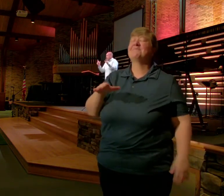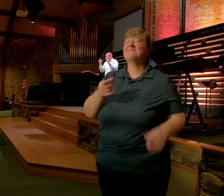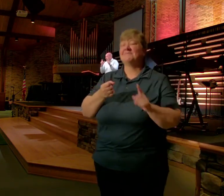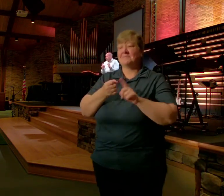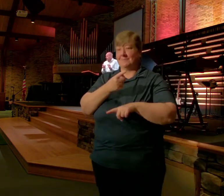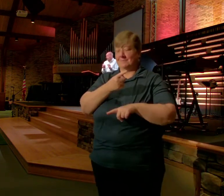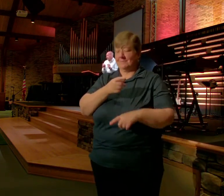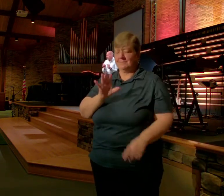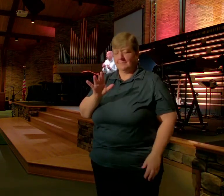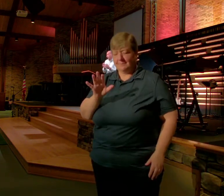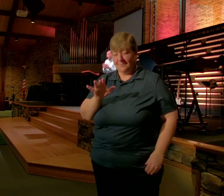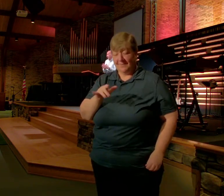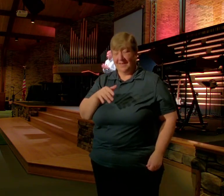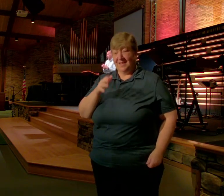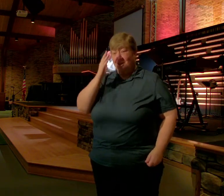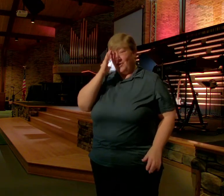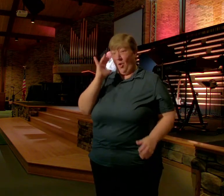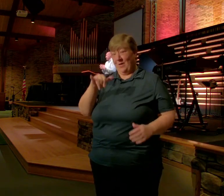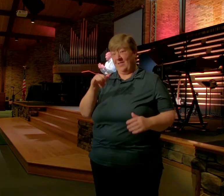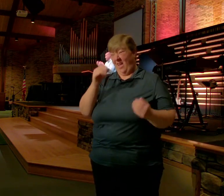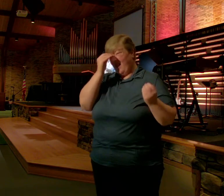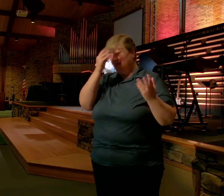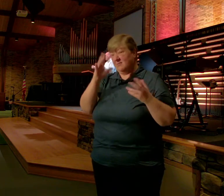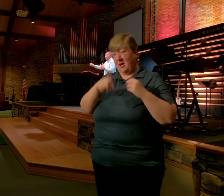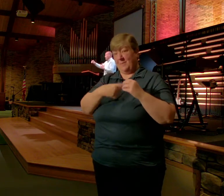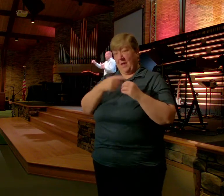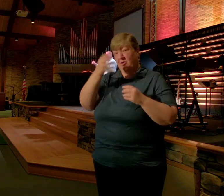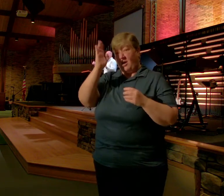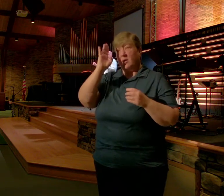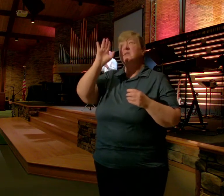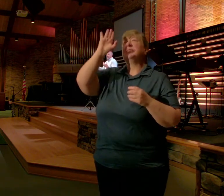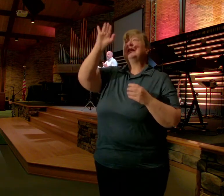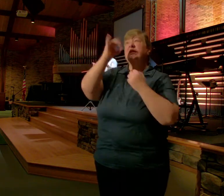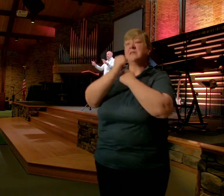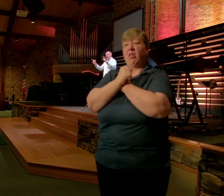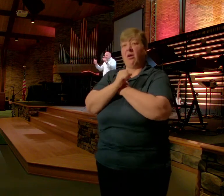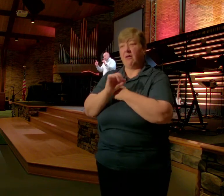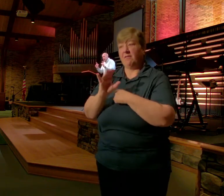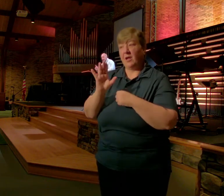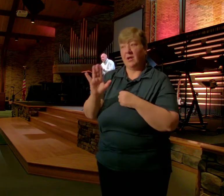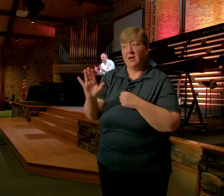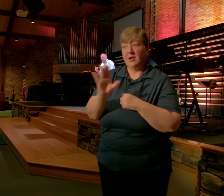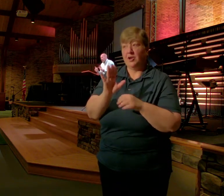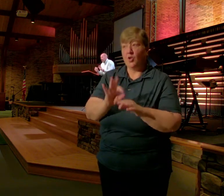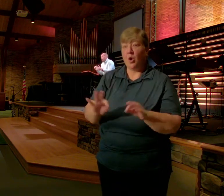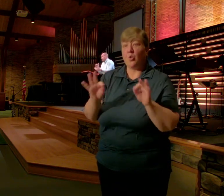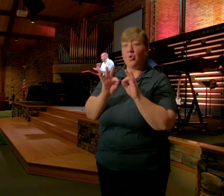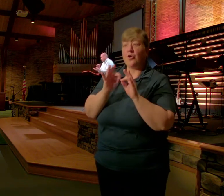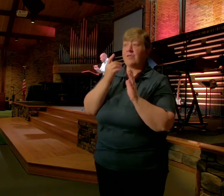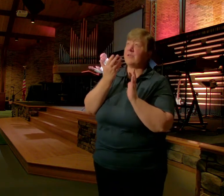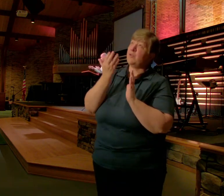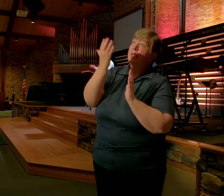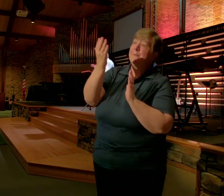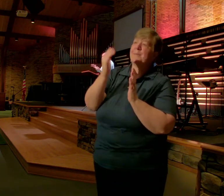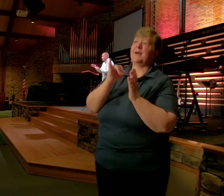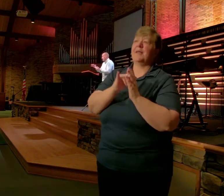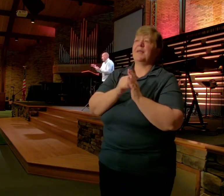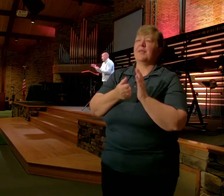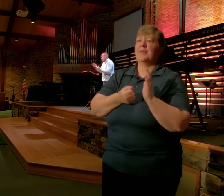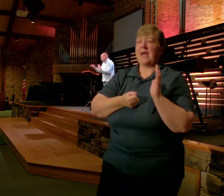Knowing this About God His love And you're Worth him That's what Brings about True